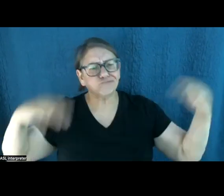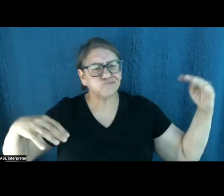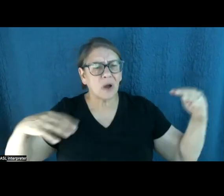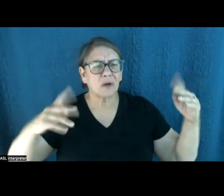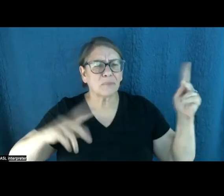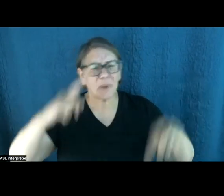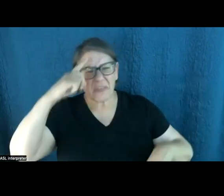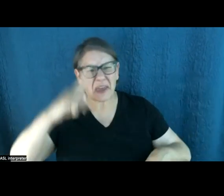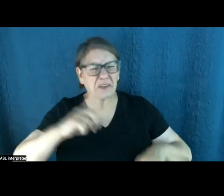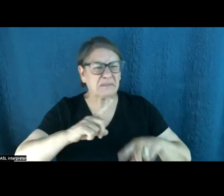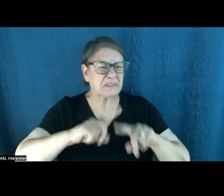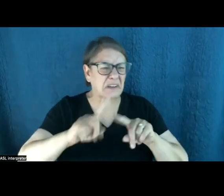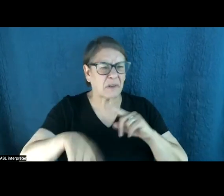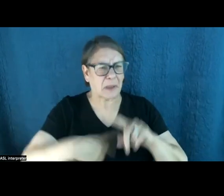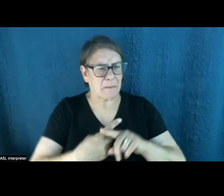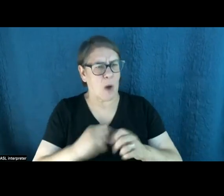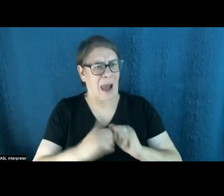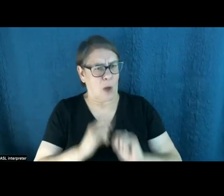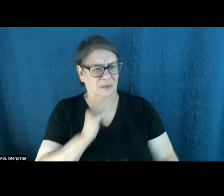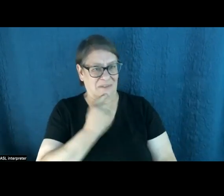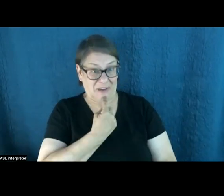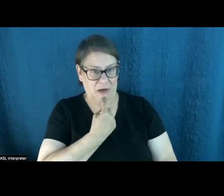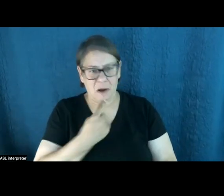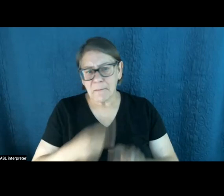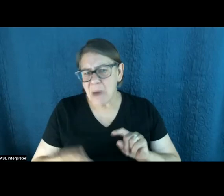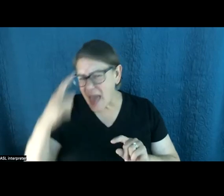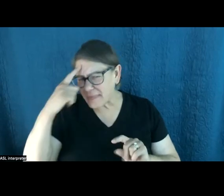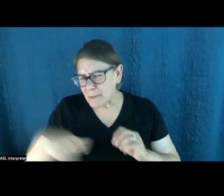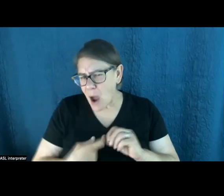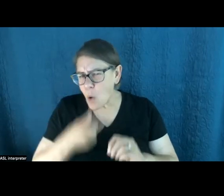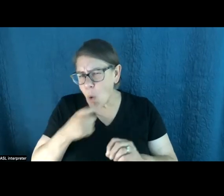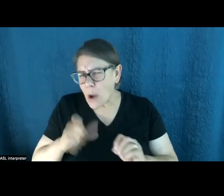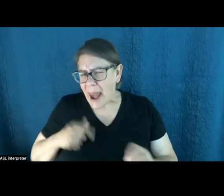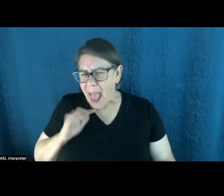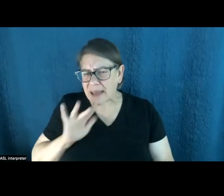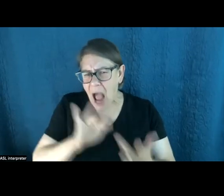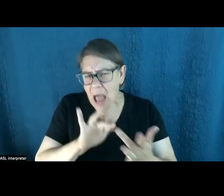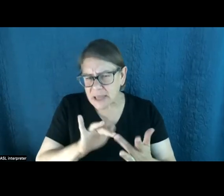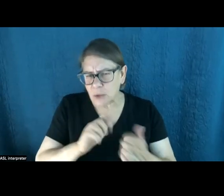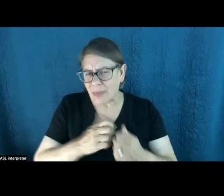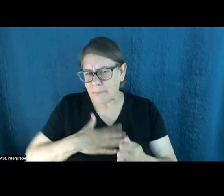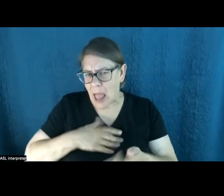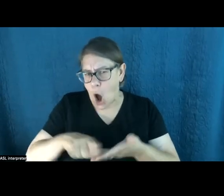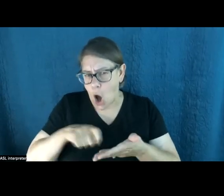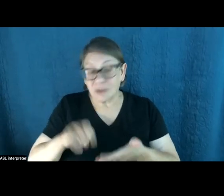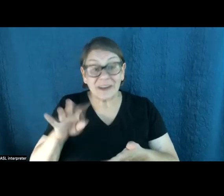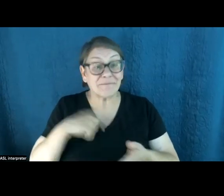about it. But I'm thinking about who can I really reach with these articles? If I write about fire and drought and heat waves and extreme